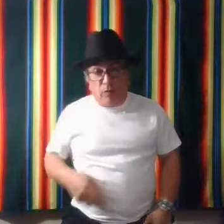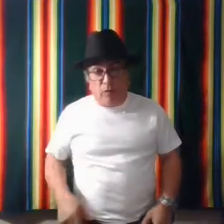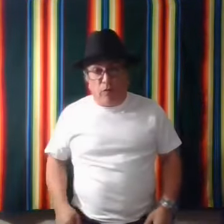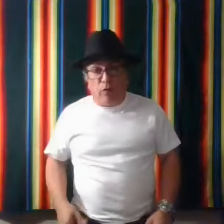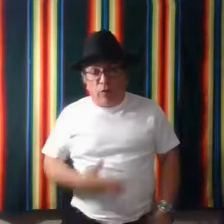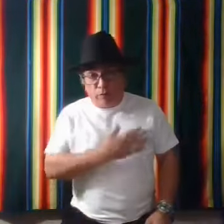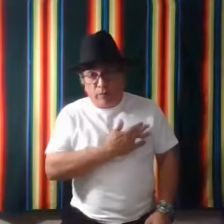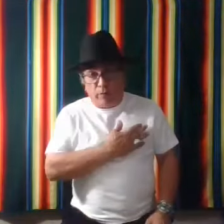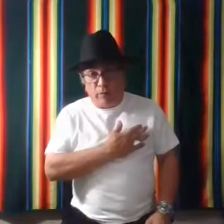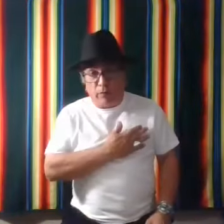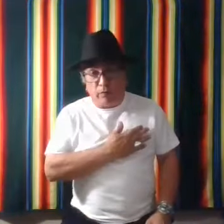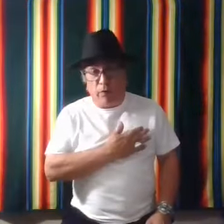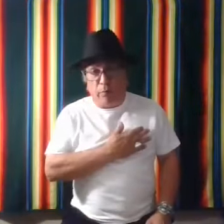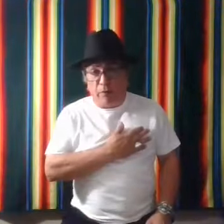for her, for her mother,